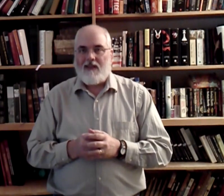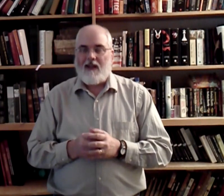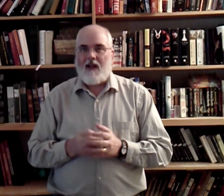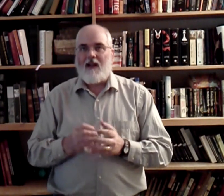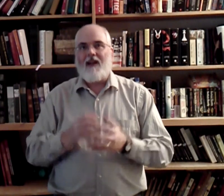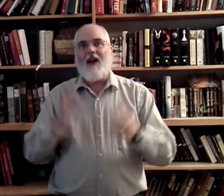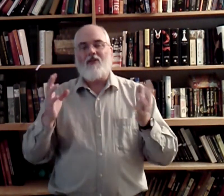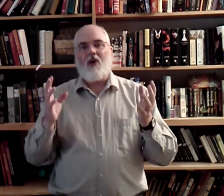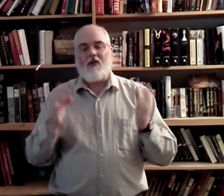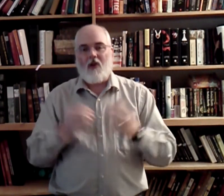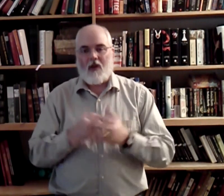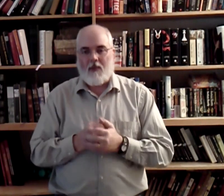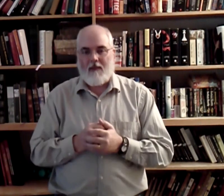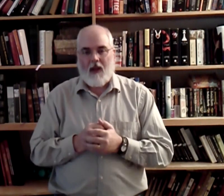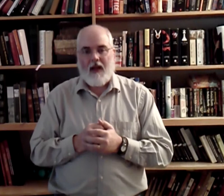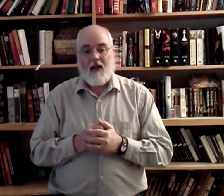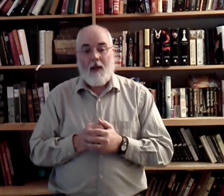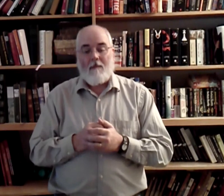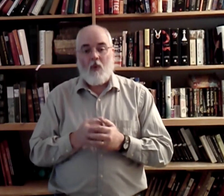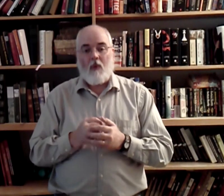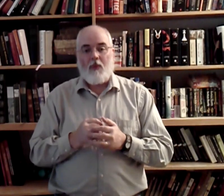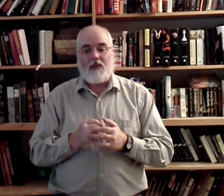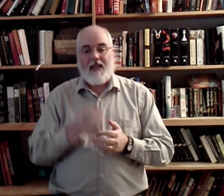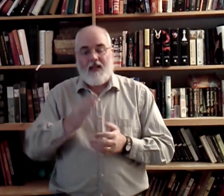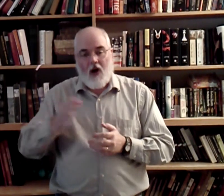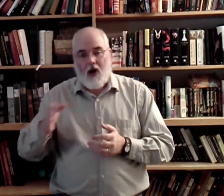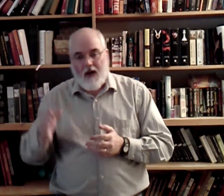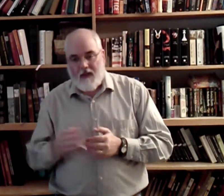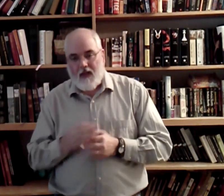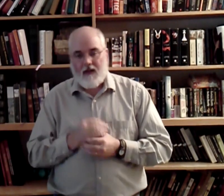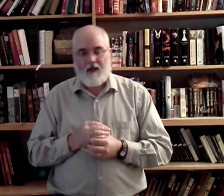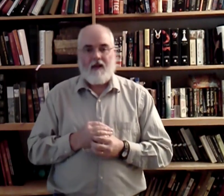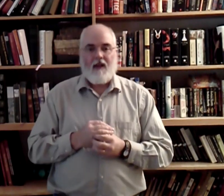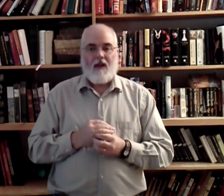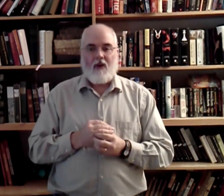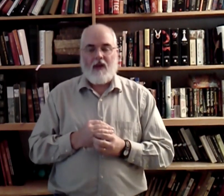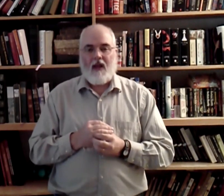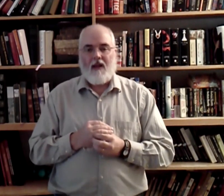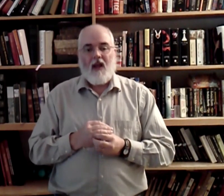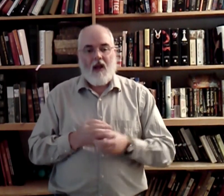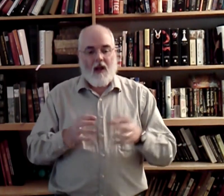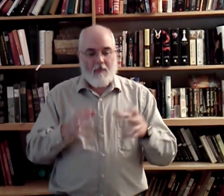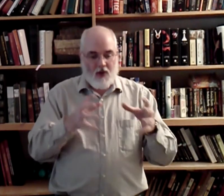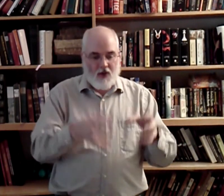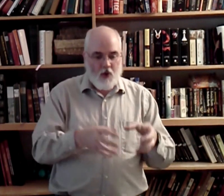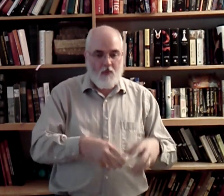I'm now drawing a complete blank. We'll put ER at the end. Okay? A person who